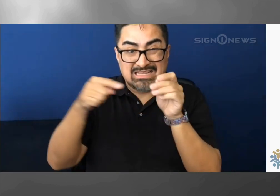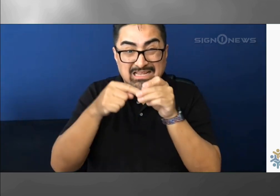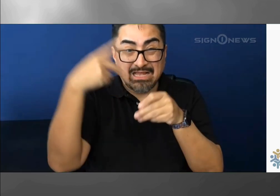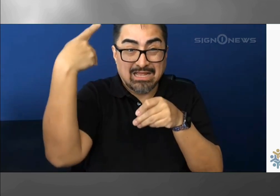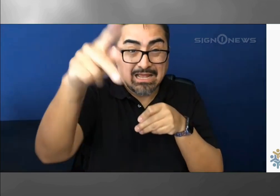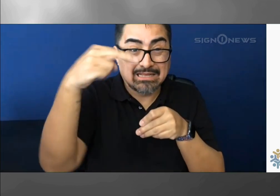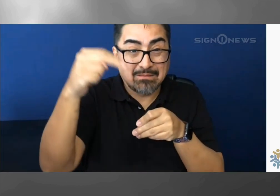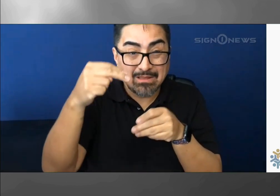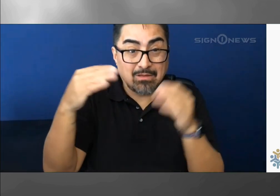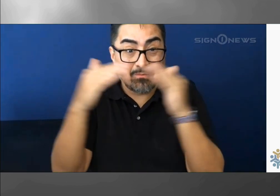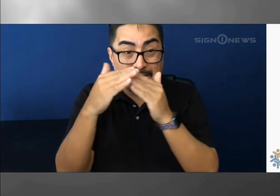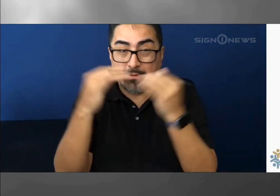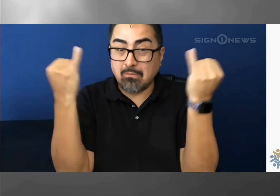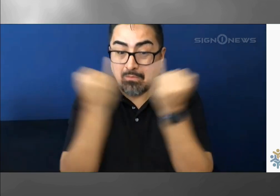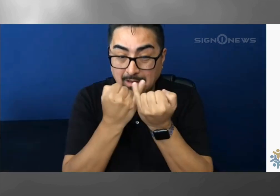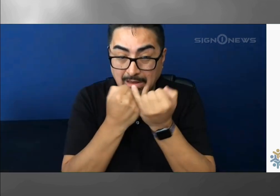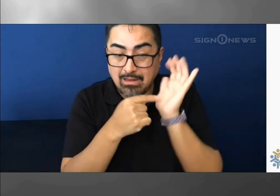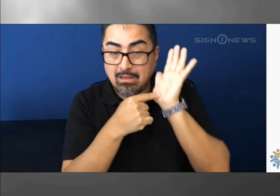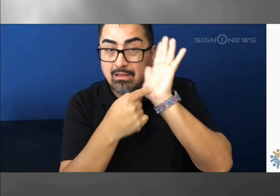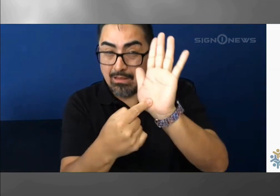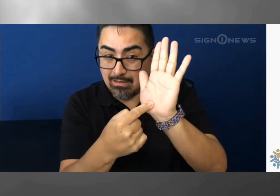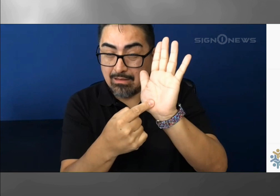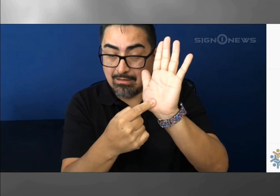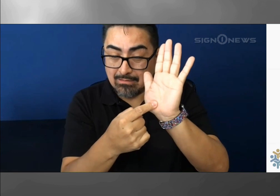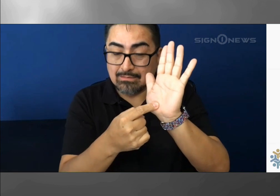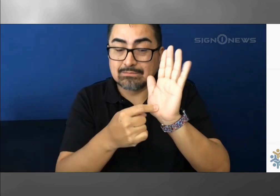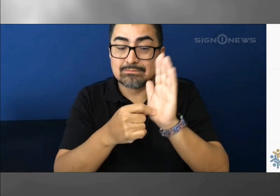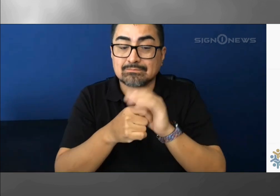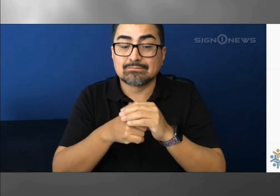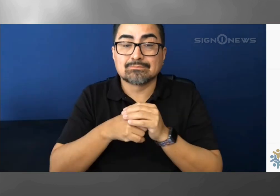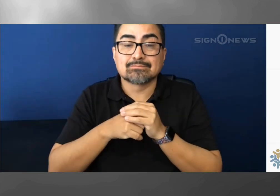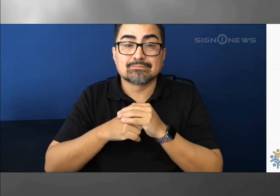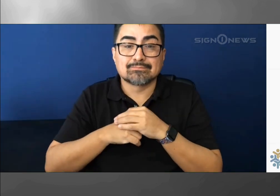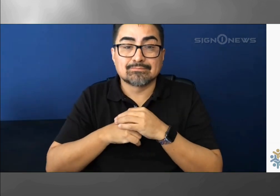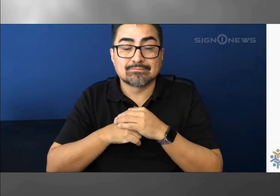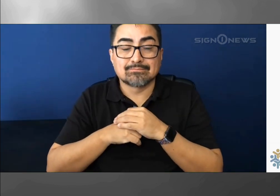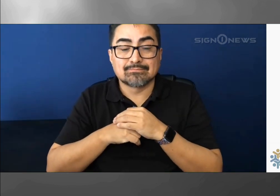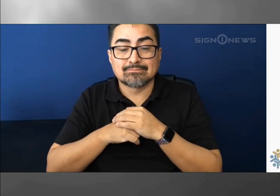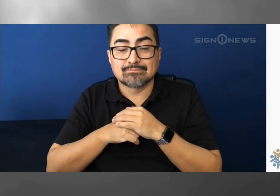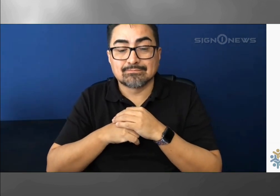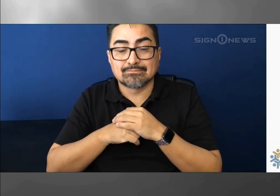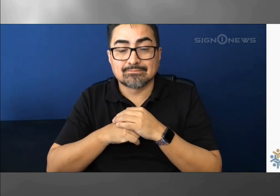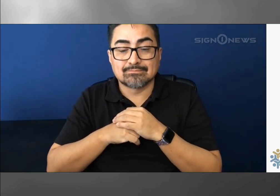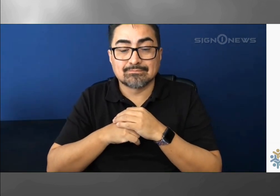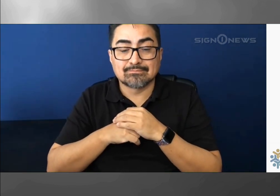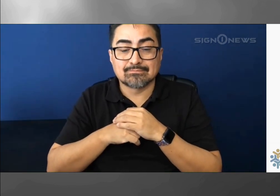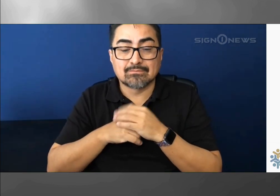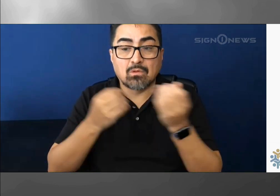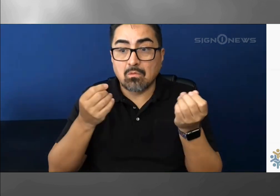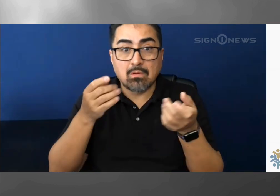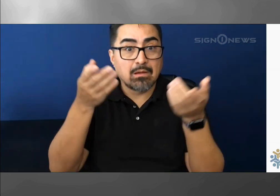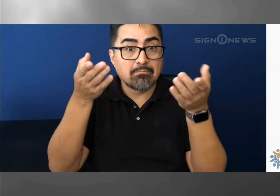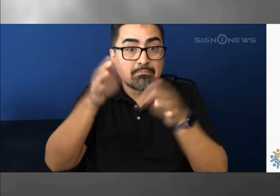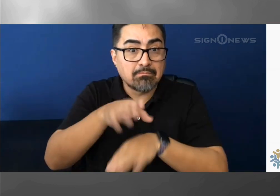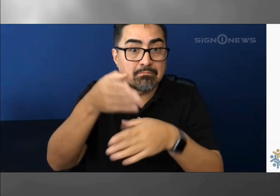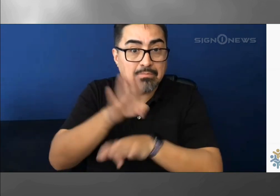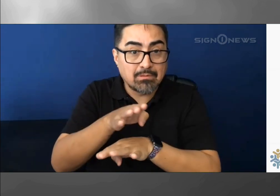your ballot cure form. A Georgia driver's license. A valid photo ID card